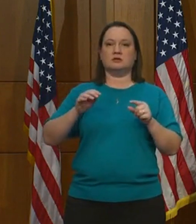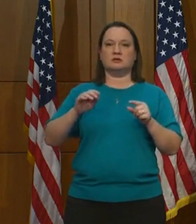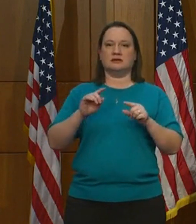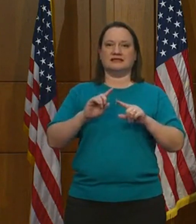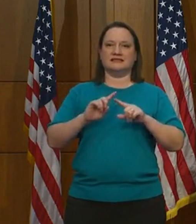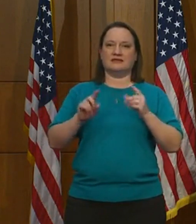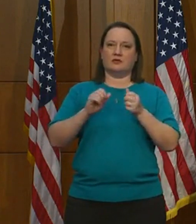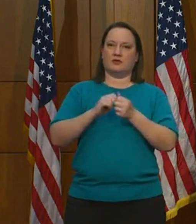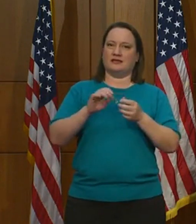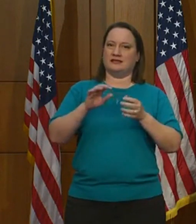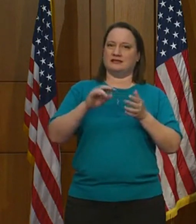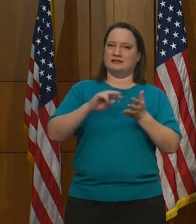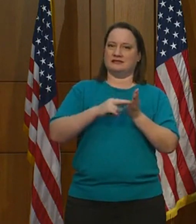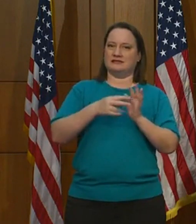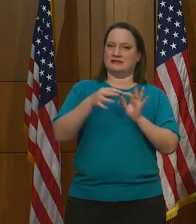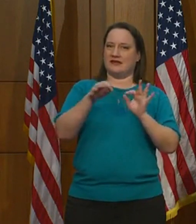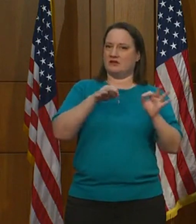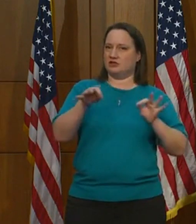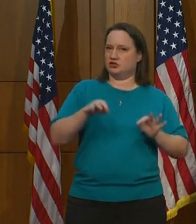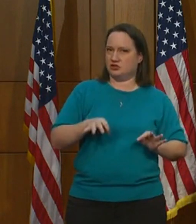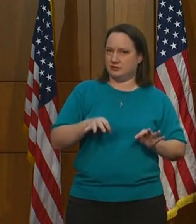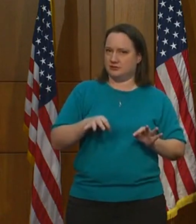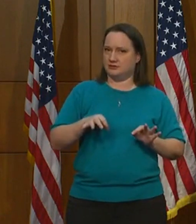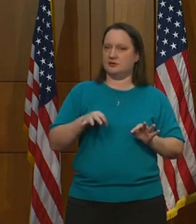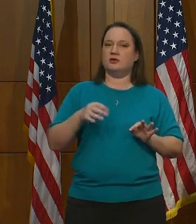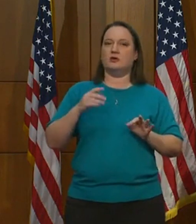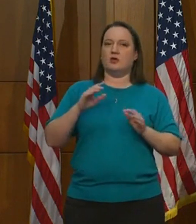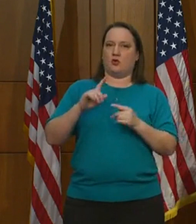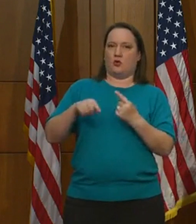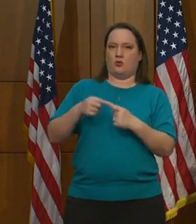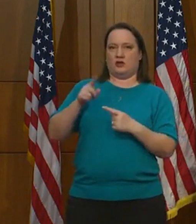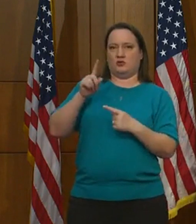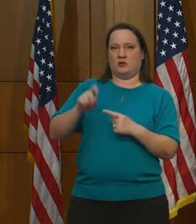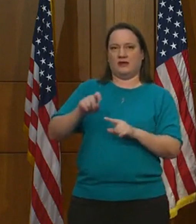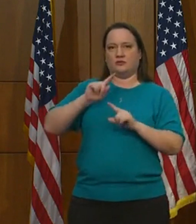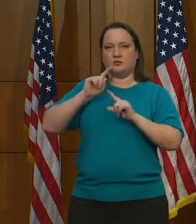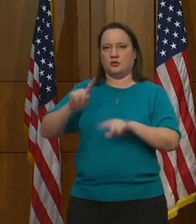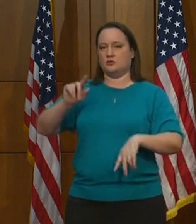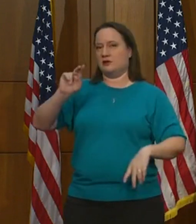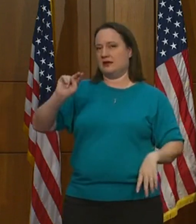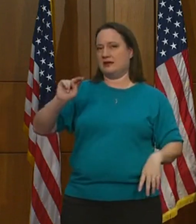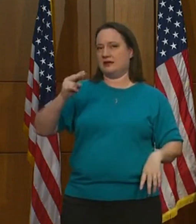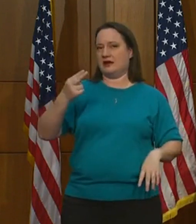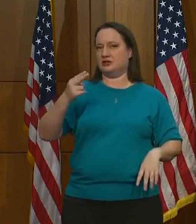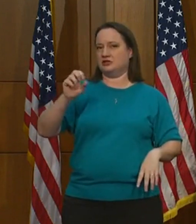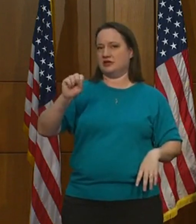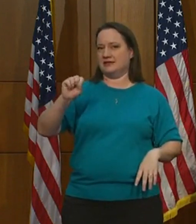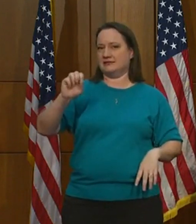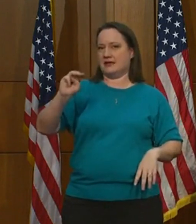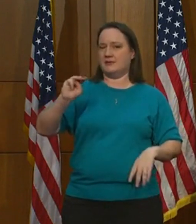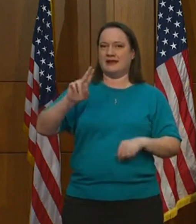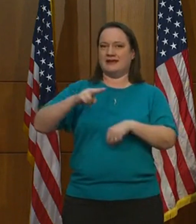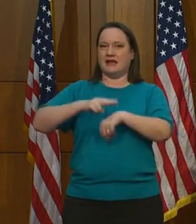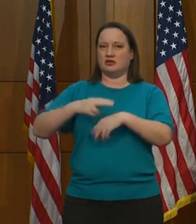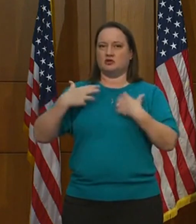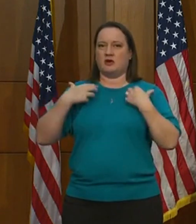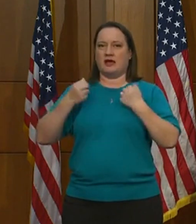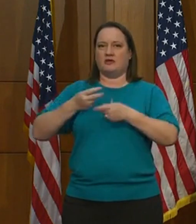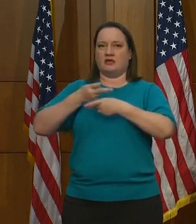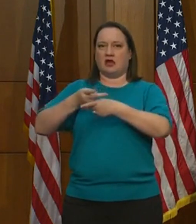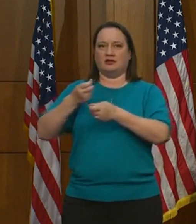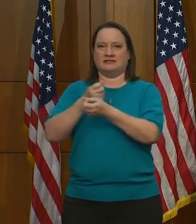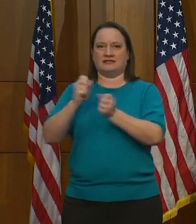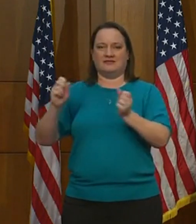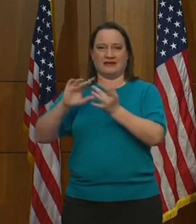The definitions for reporting to NHSN, which is the National Healthcare Safety Network, which is CMS's data